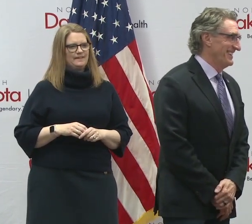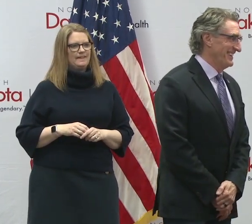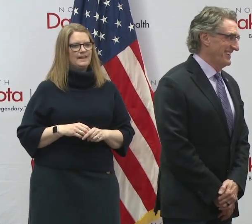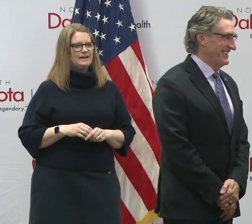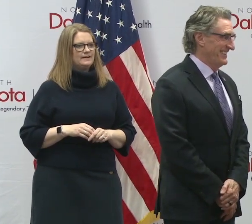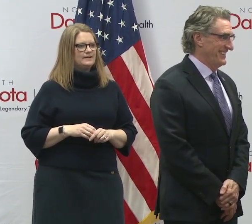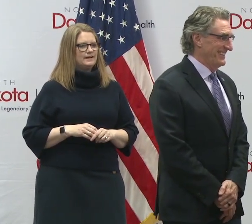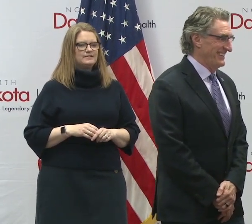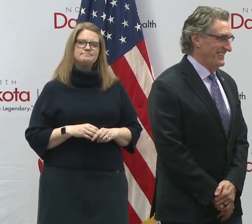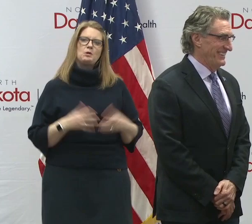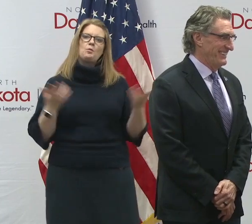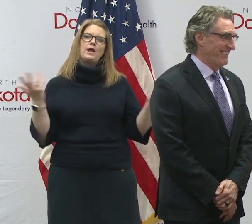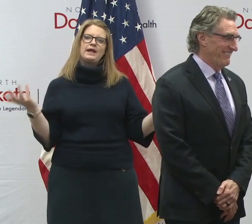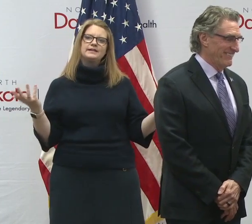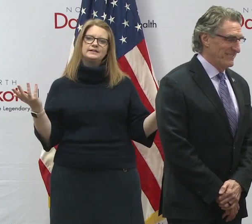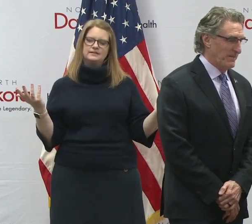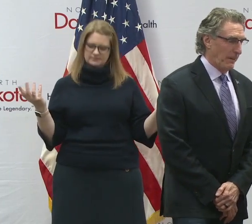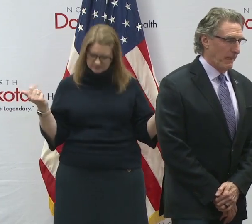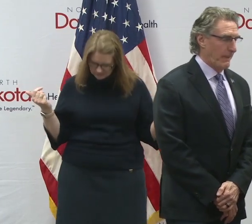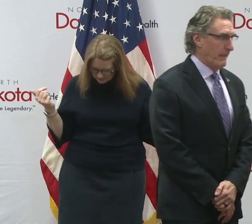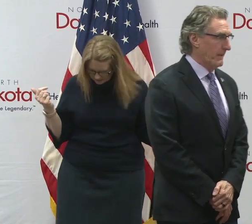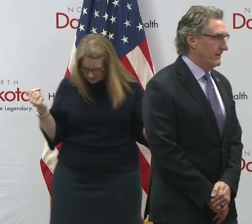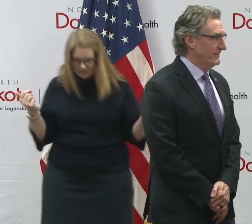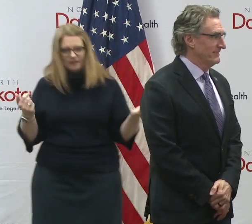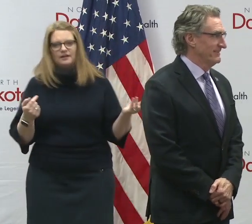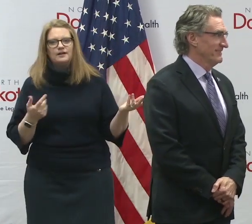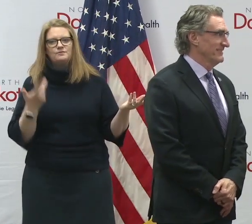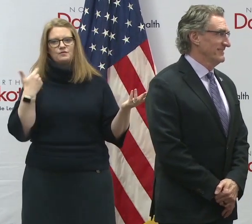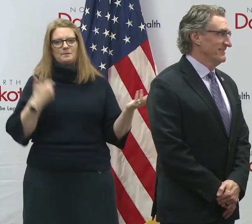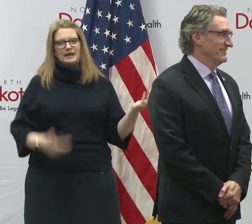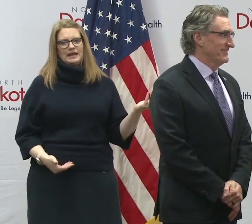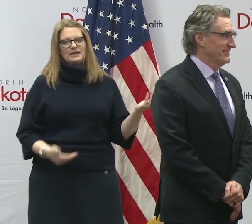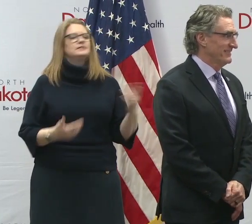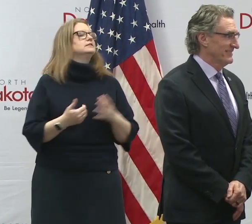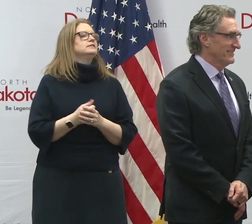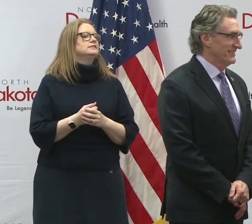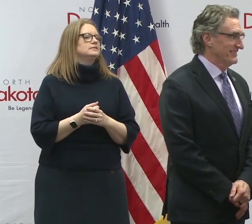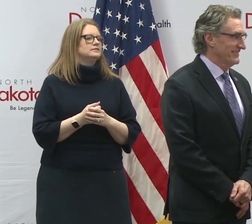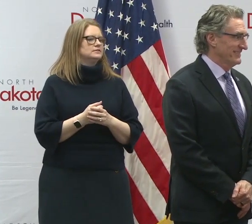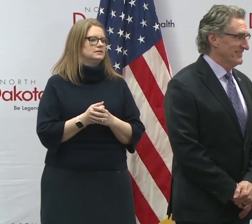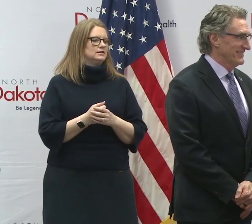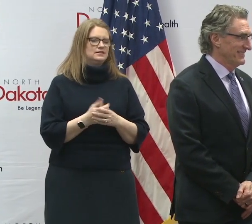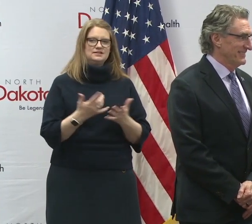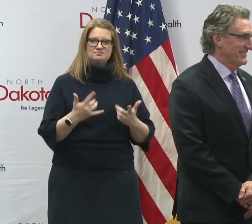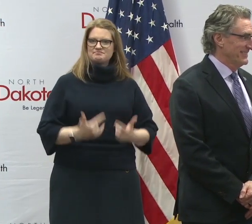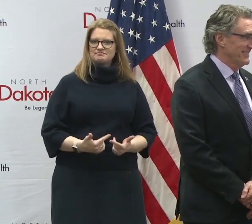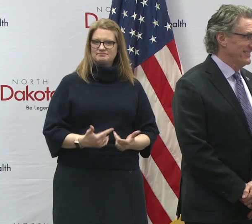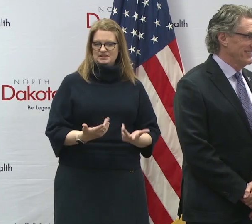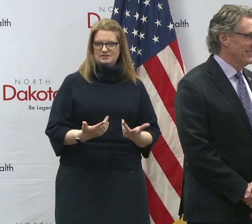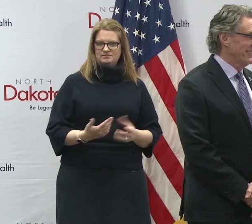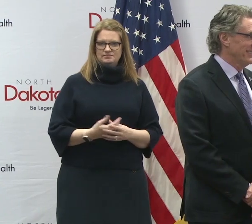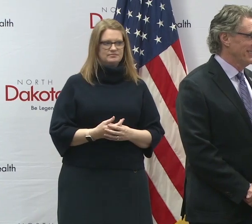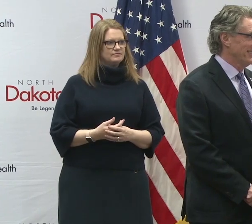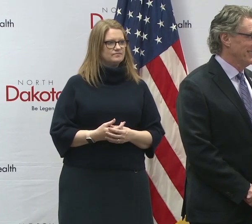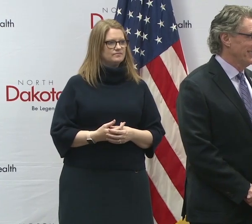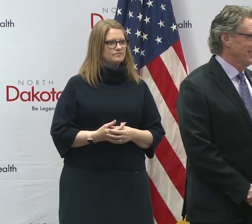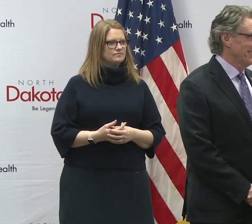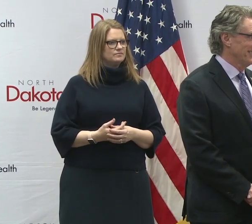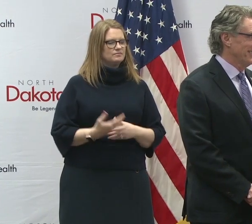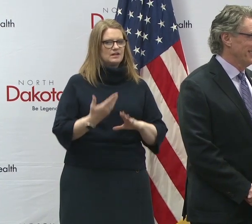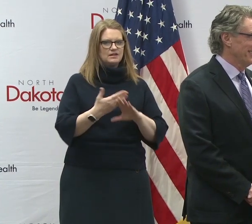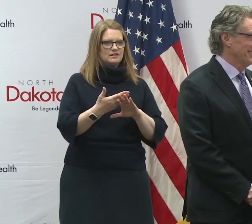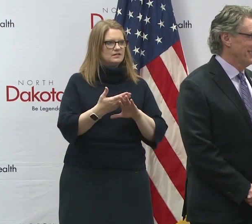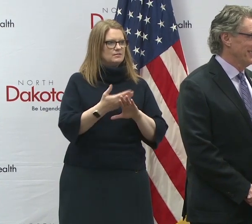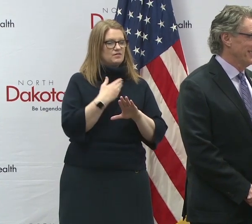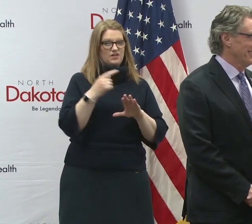Amy. Well, um, you know, I would say for me, it's, uh, my life is pretty busy before, uh, this,